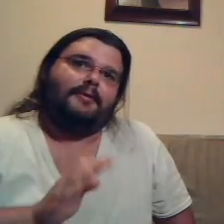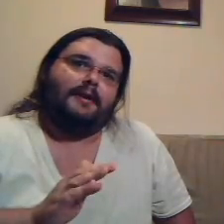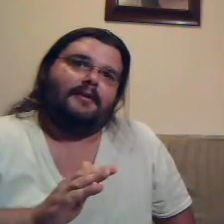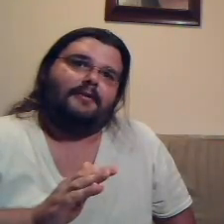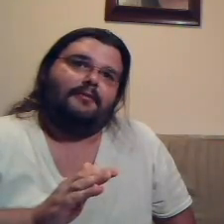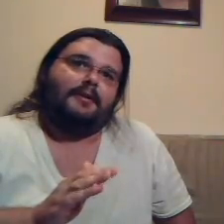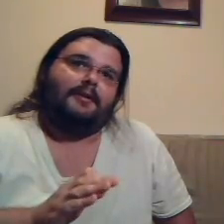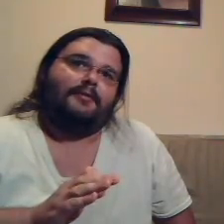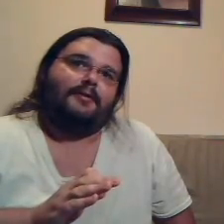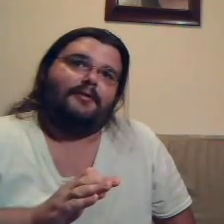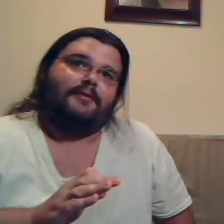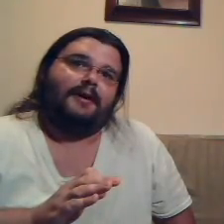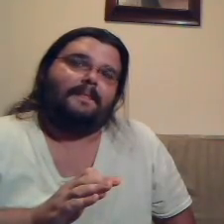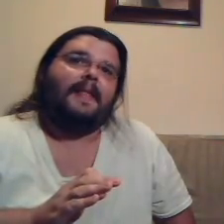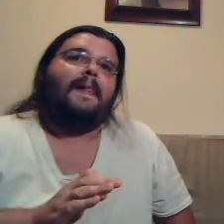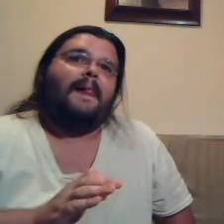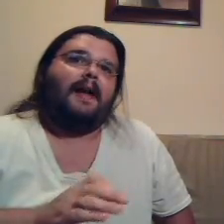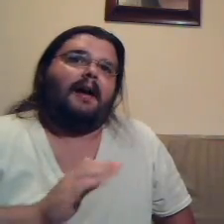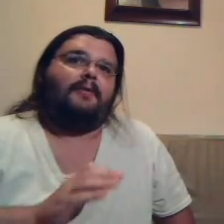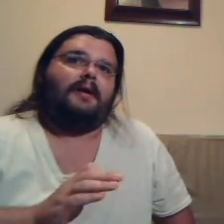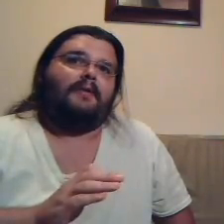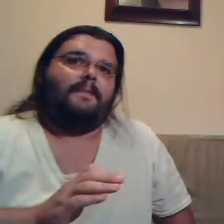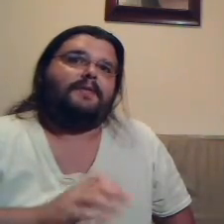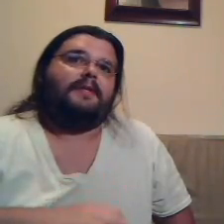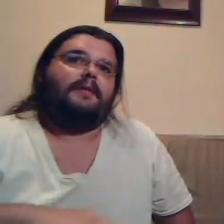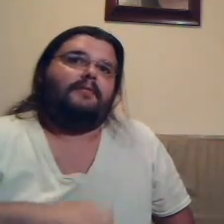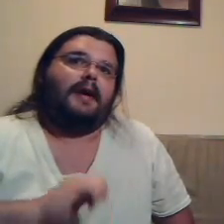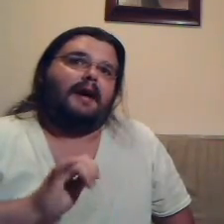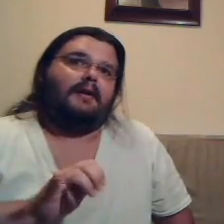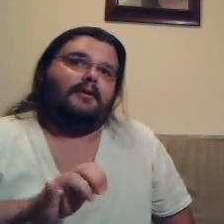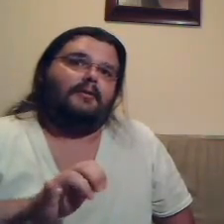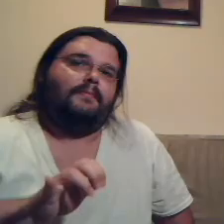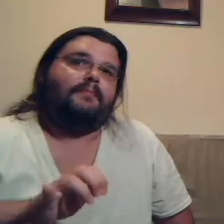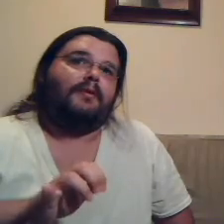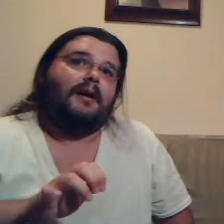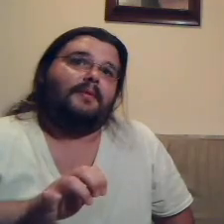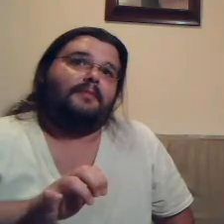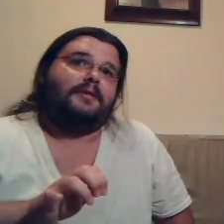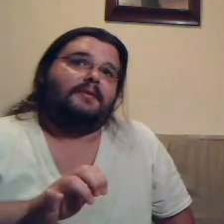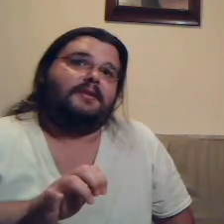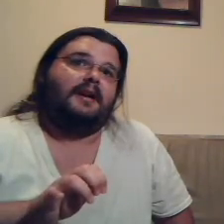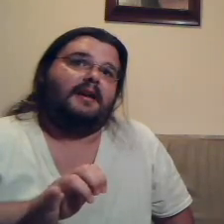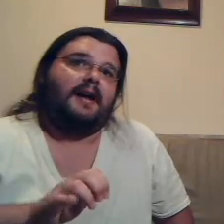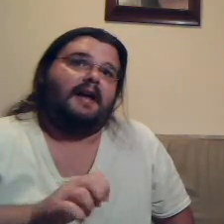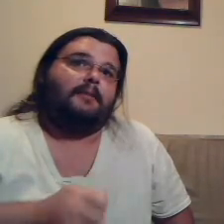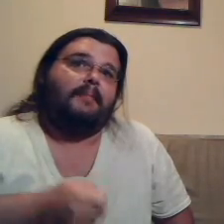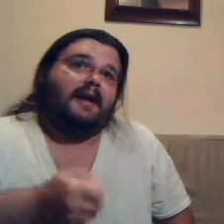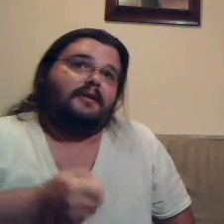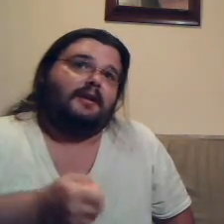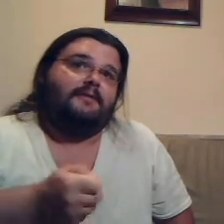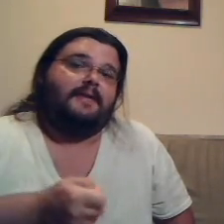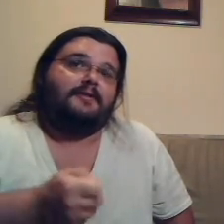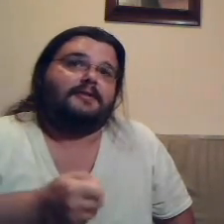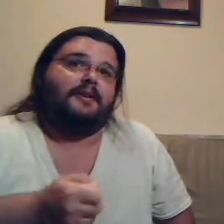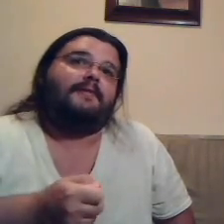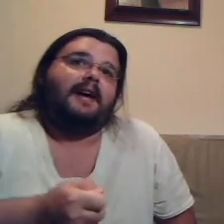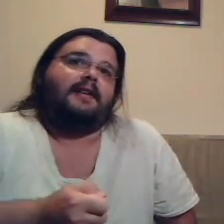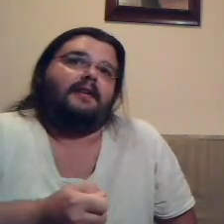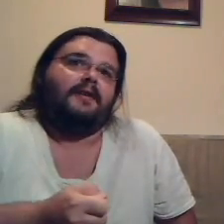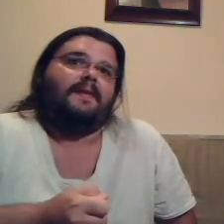did order a drink. However, we had a little problem with the machine, and I had to manually feed the stuff out of it.